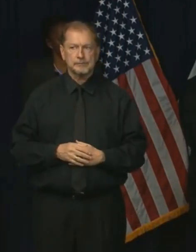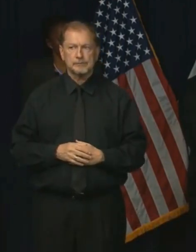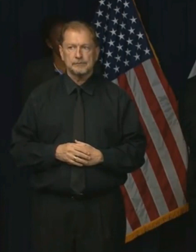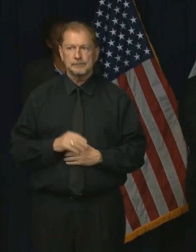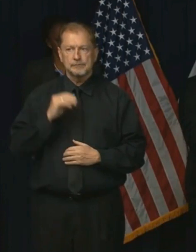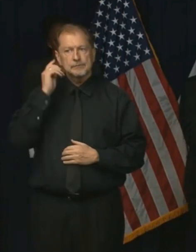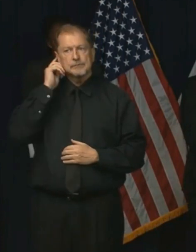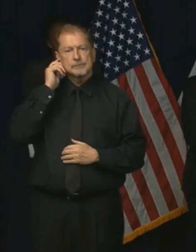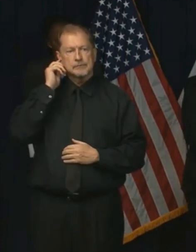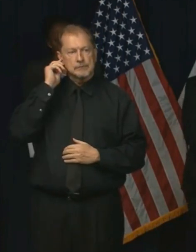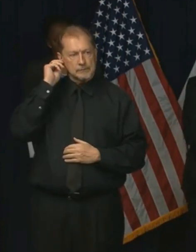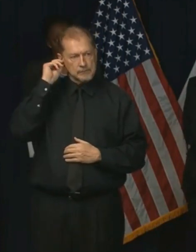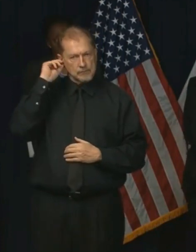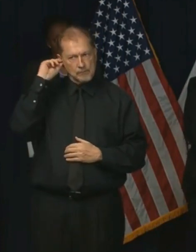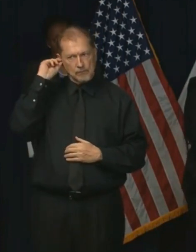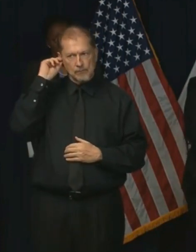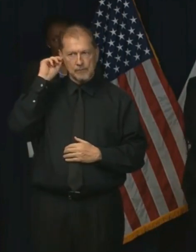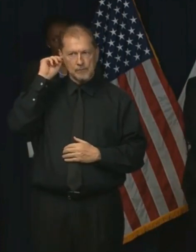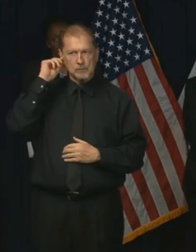Yes.